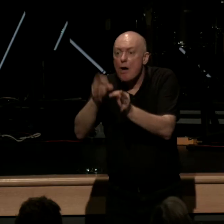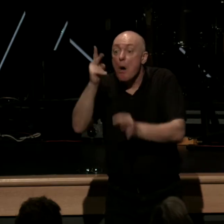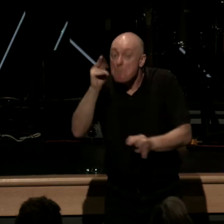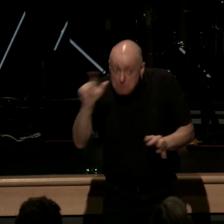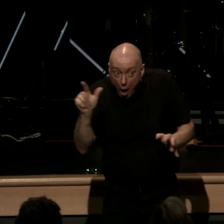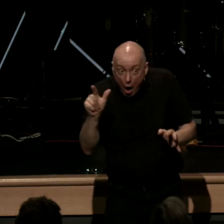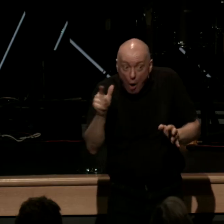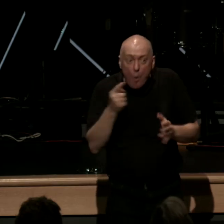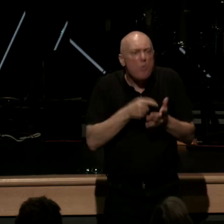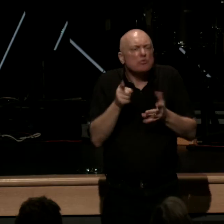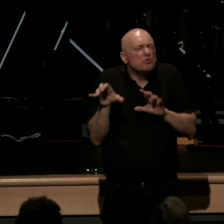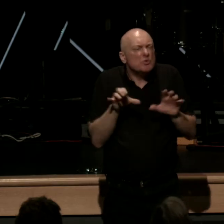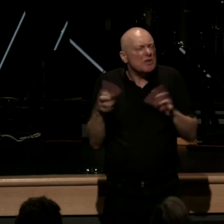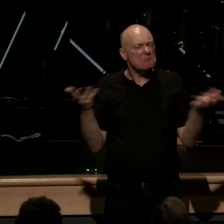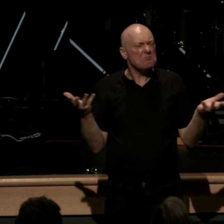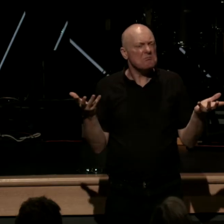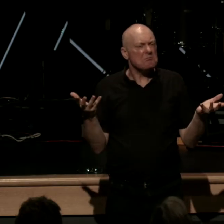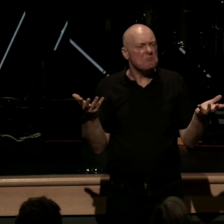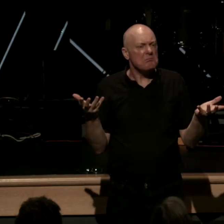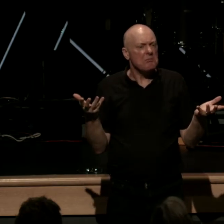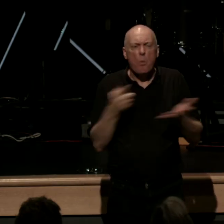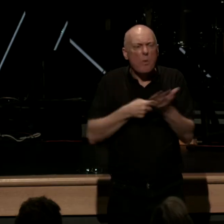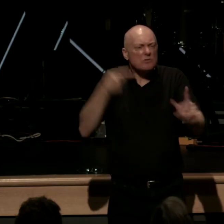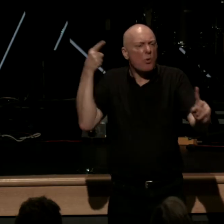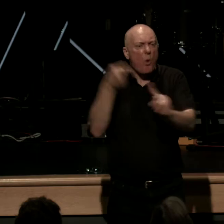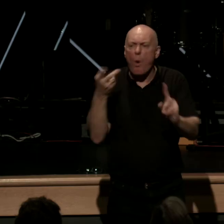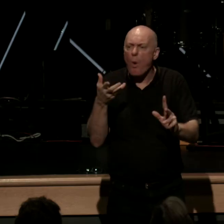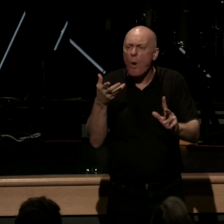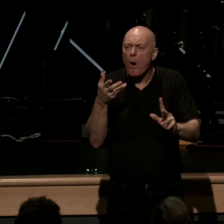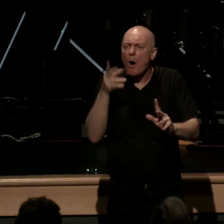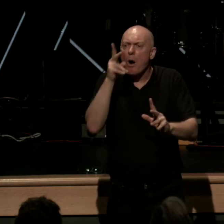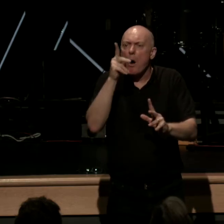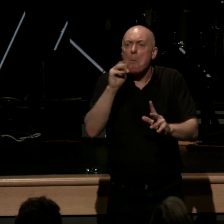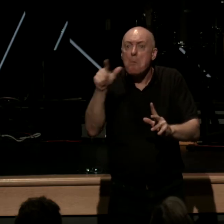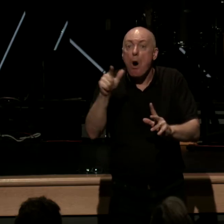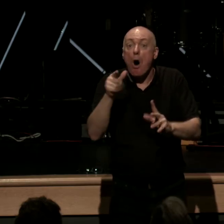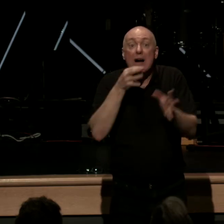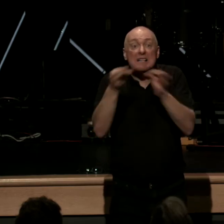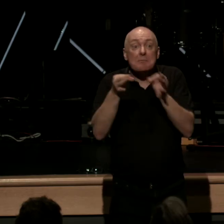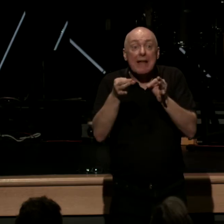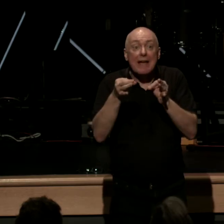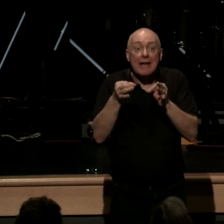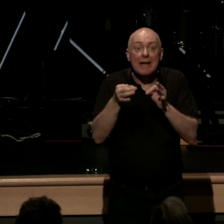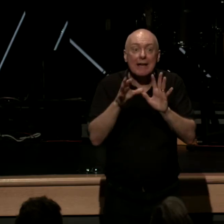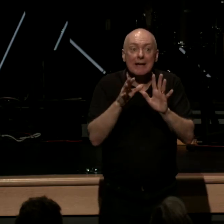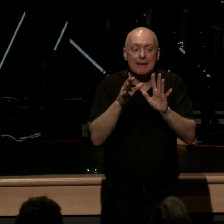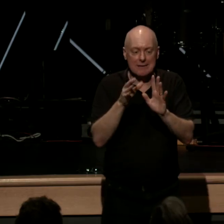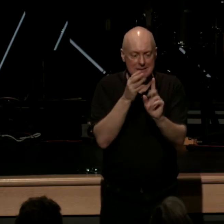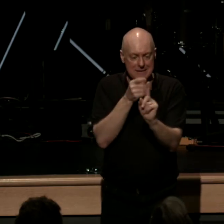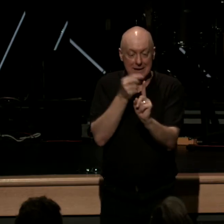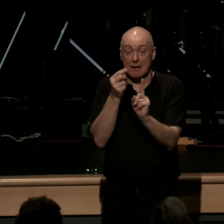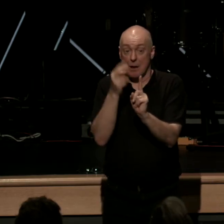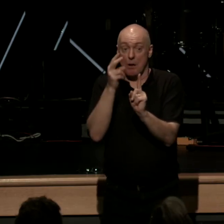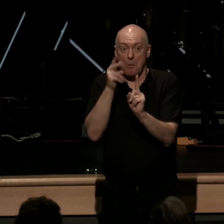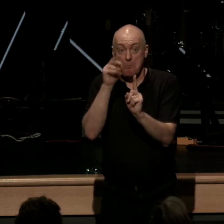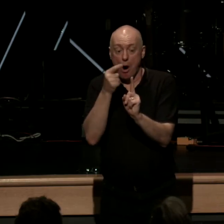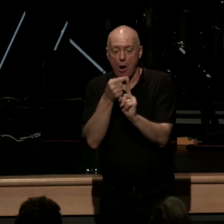here he is referring to his life-changing argument of the previous three chapters